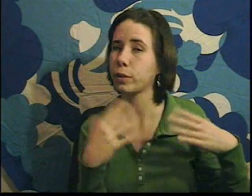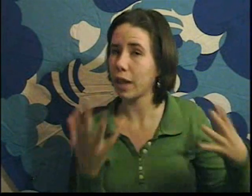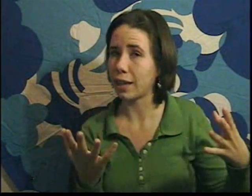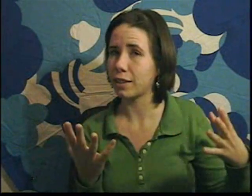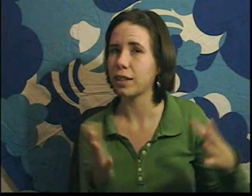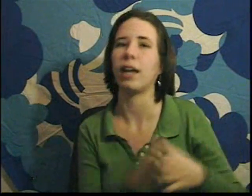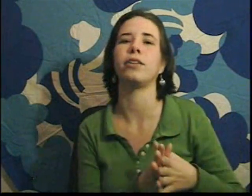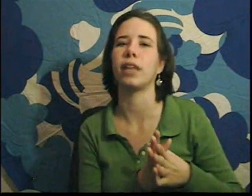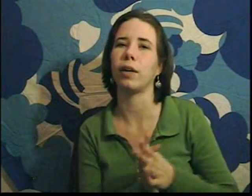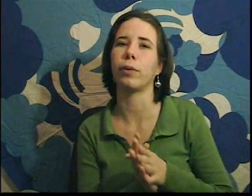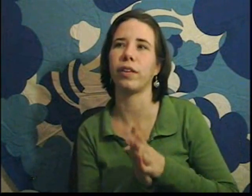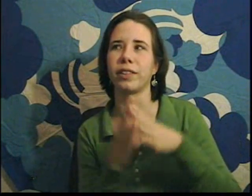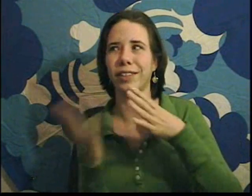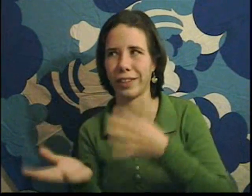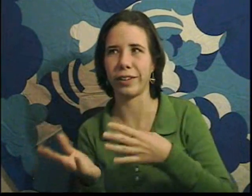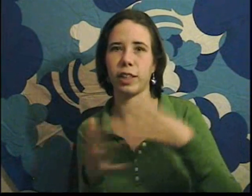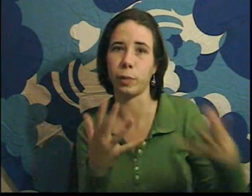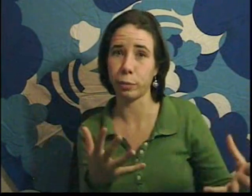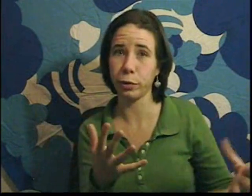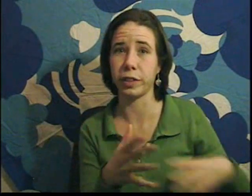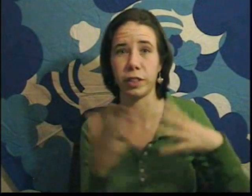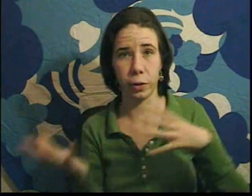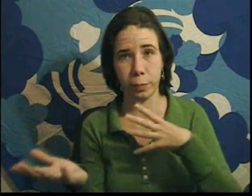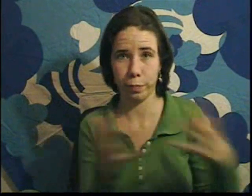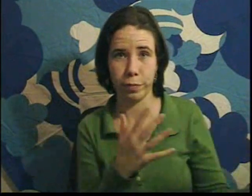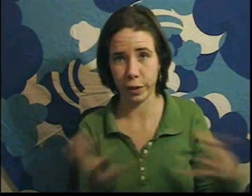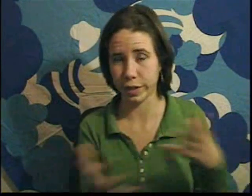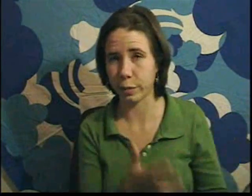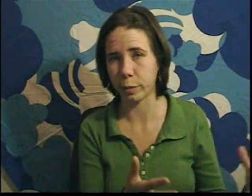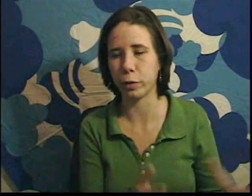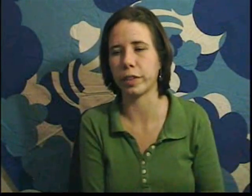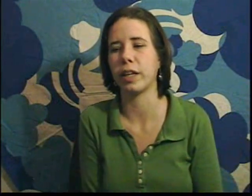equal sides. And you said, well, this is a theory that's been proven, so theories can be proven.